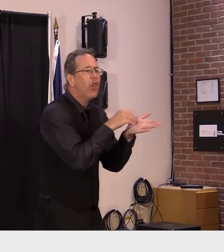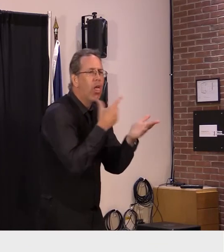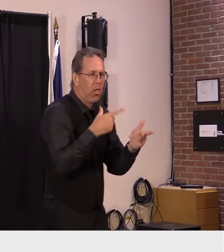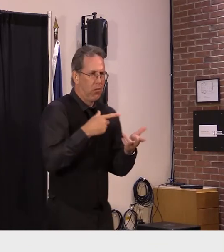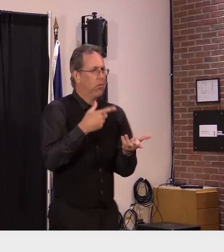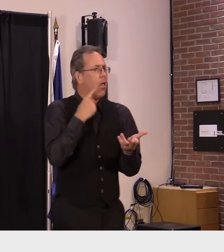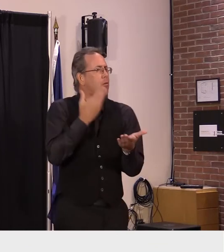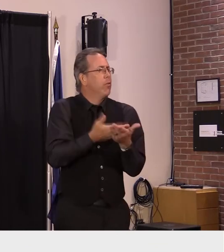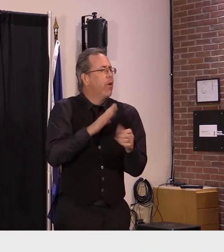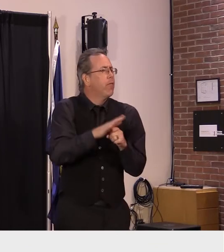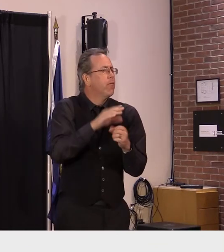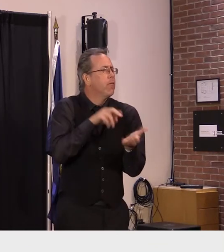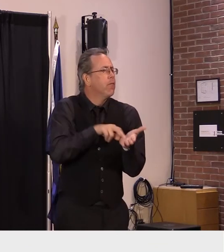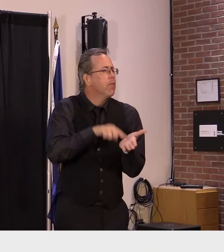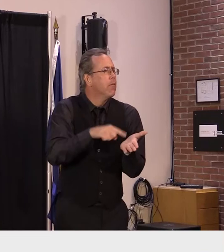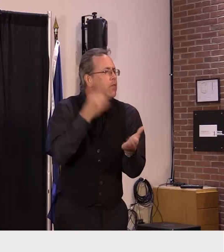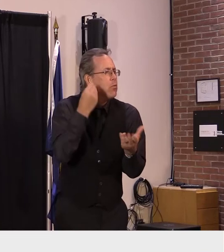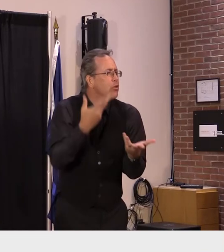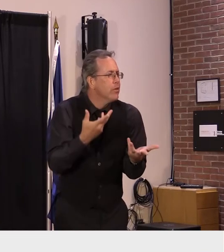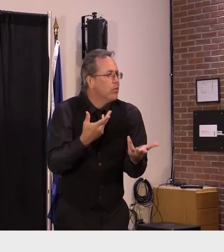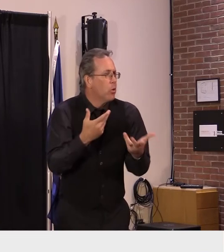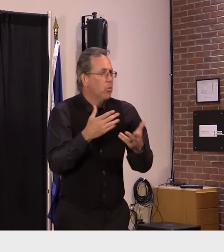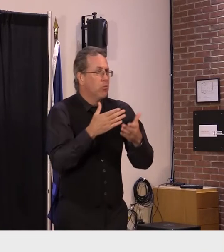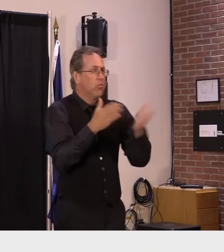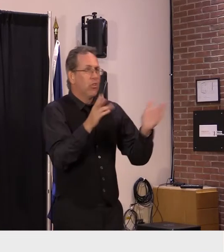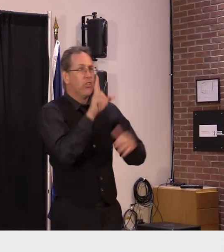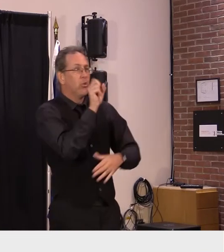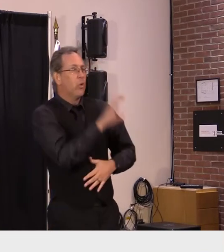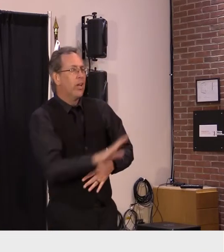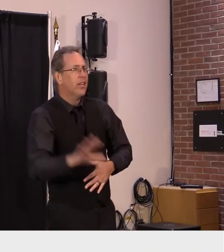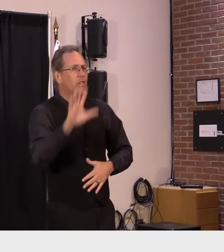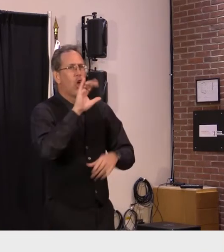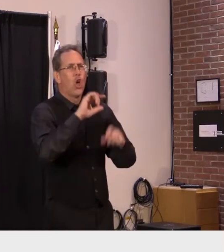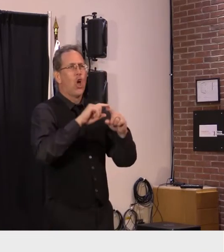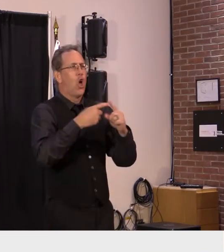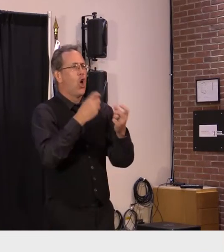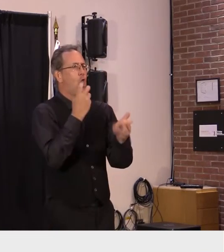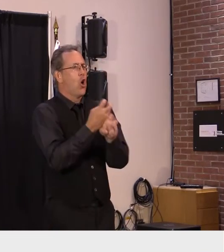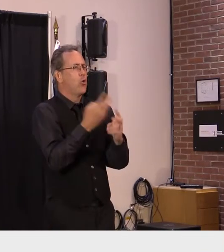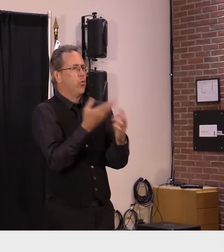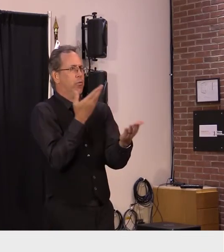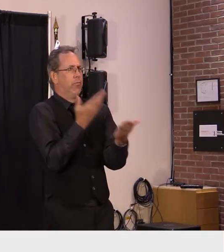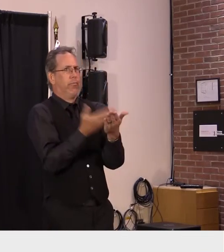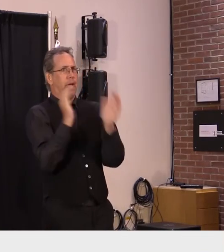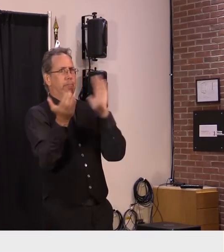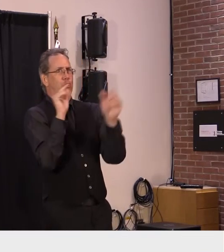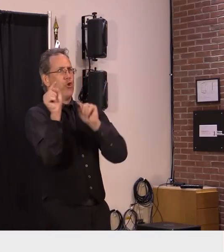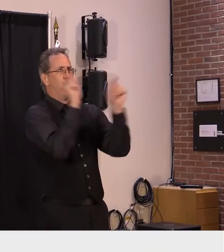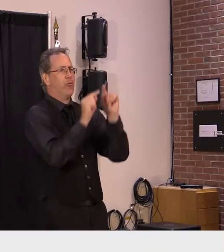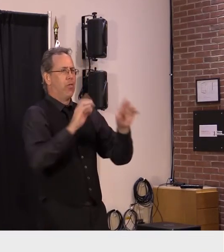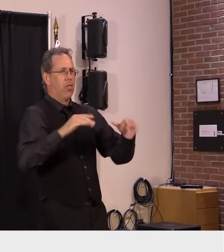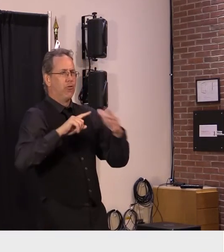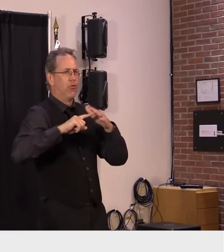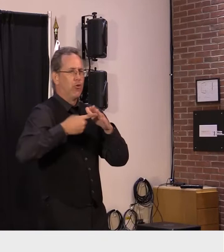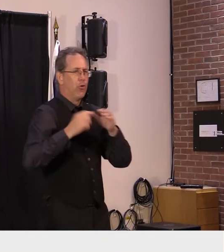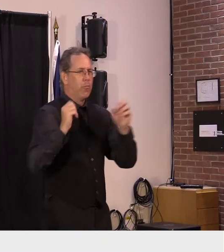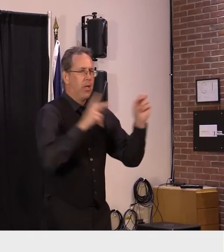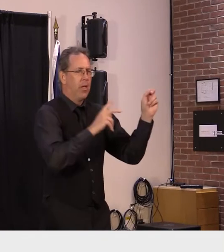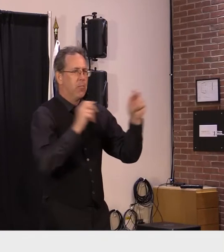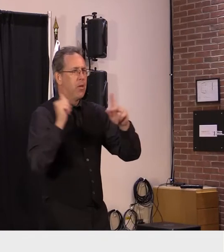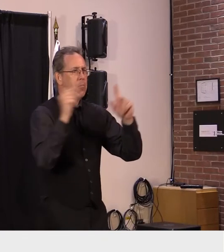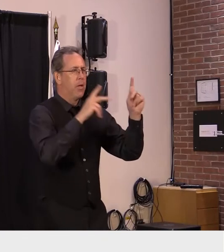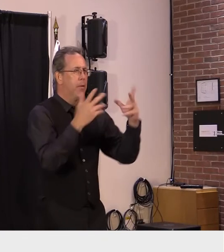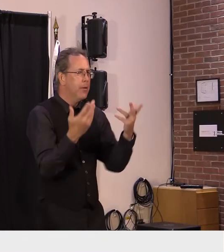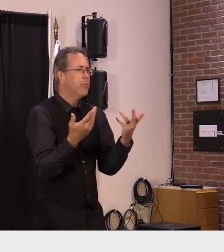it's hard hard to talk generally uh nationally on this i think similarly uh we have our work cut out for us in vermont to